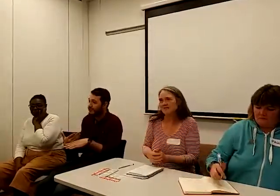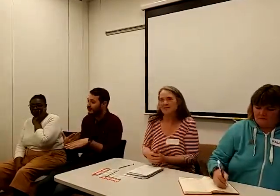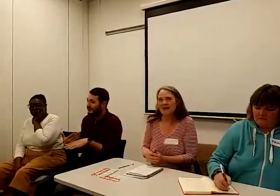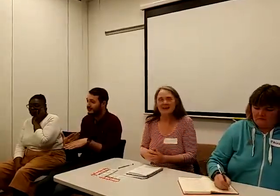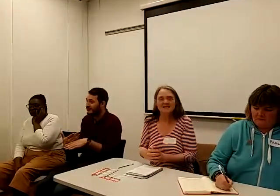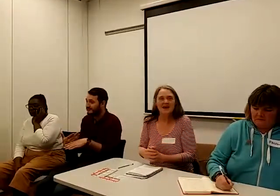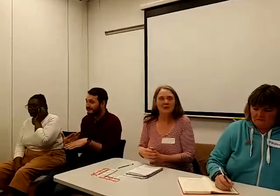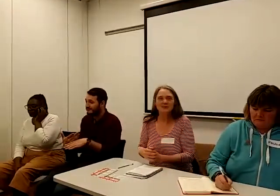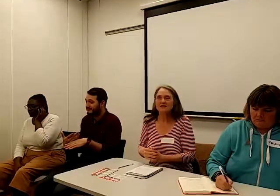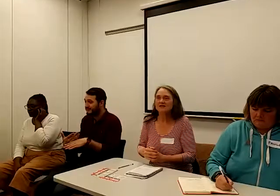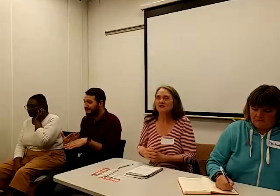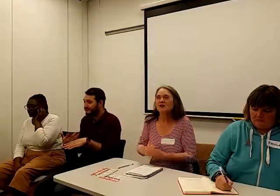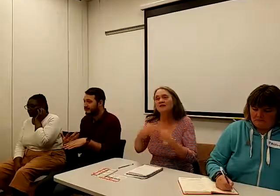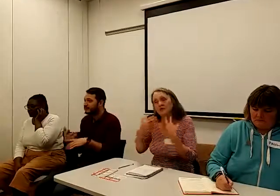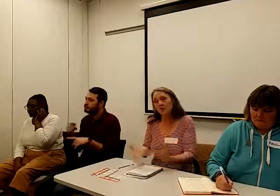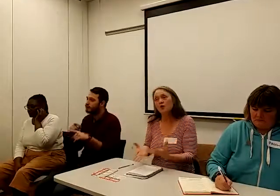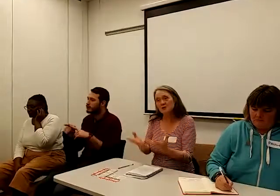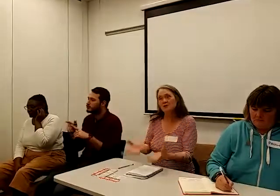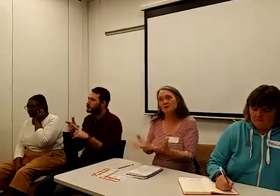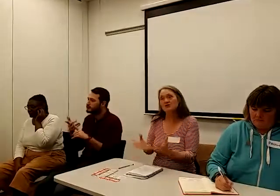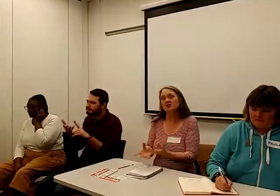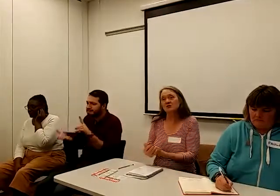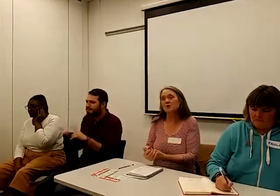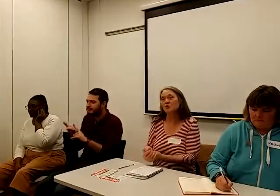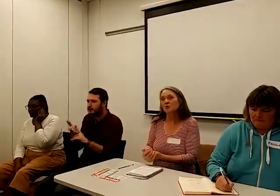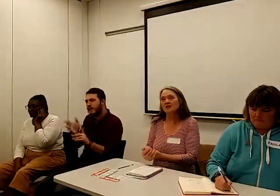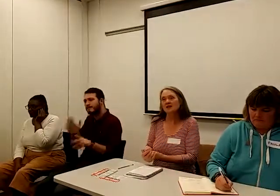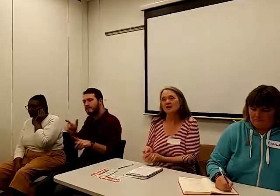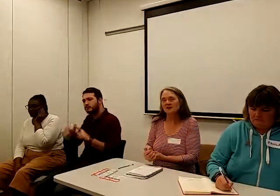x hours, they're trying to force people to do more work.